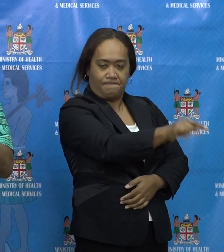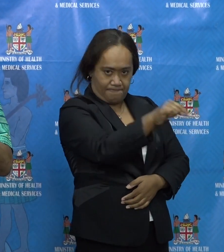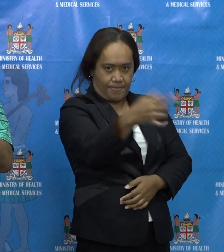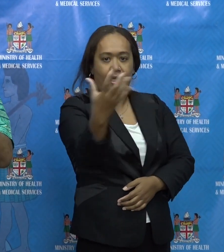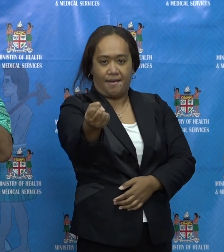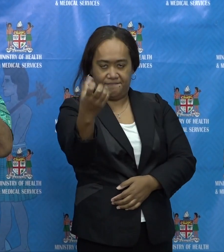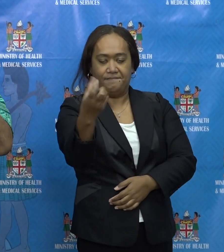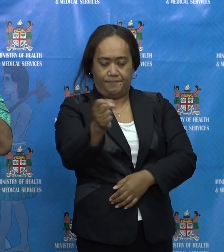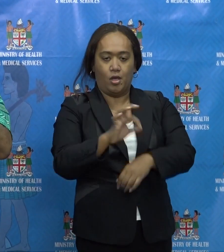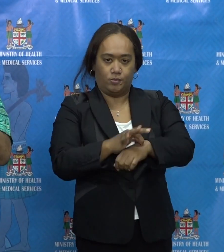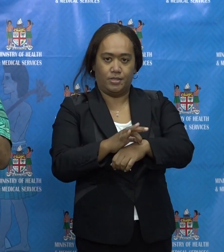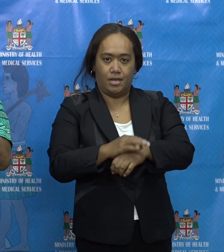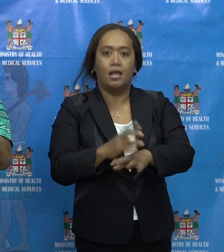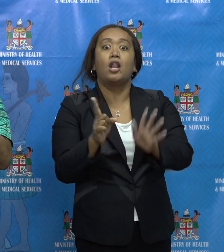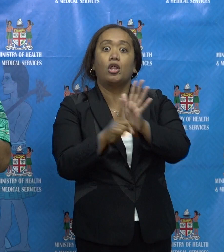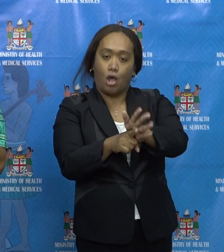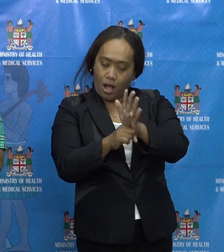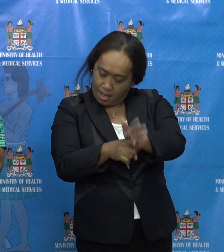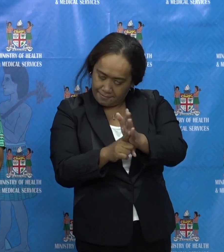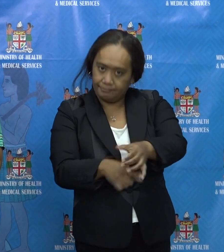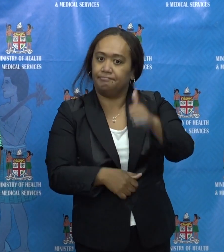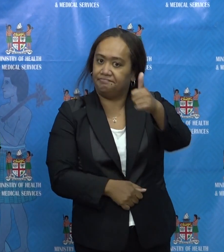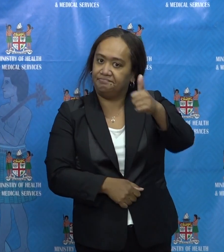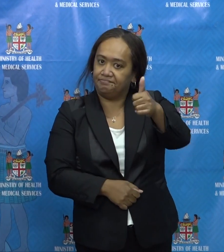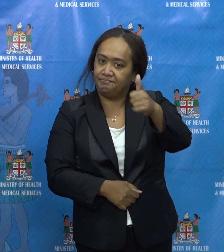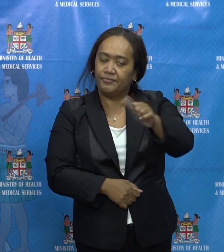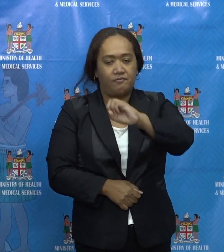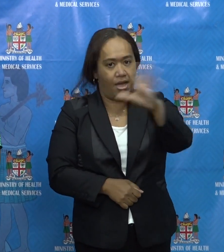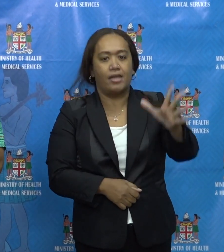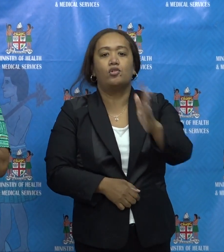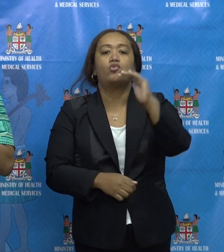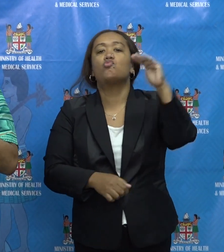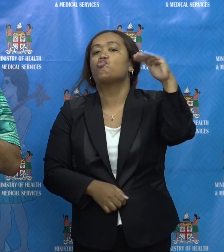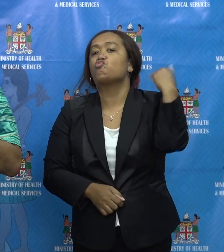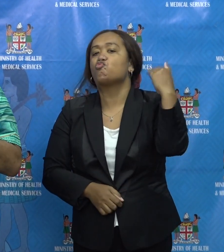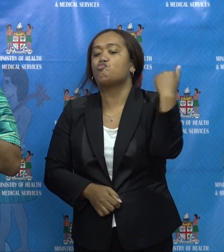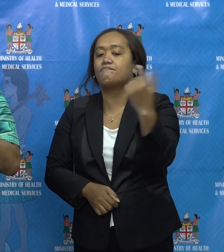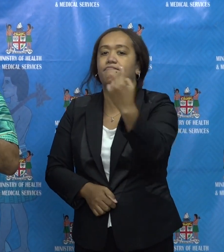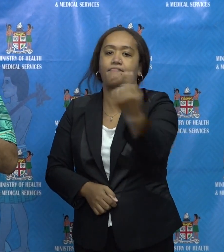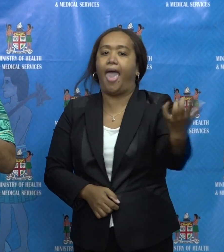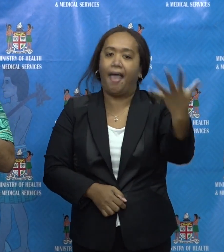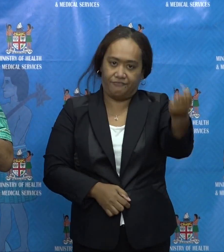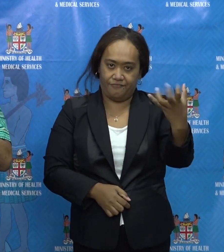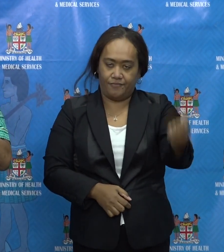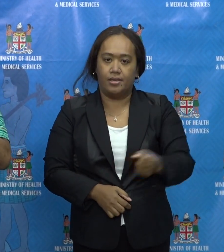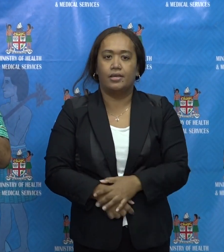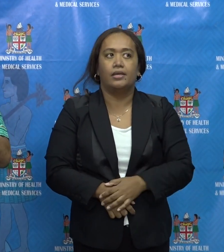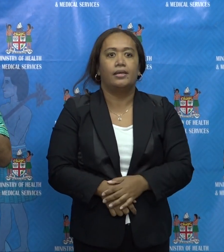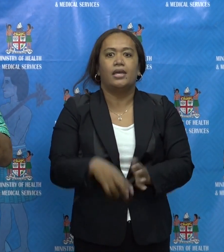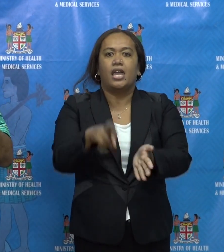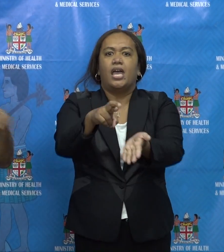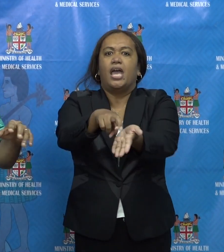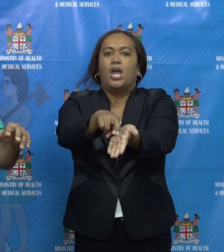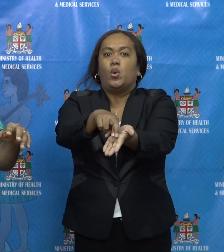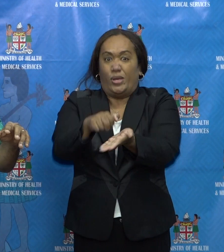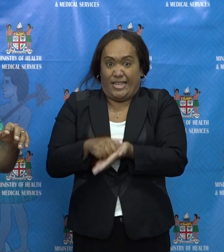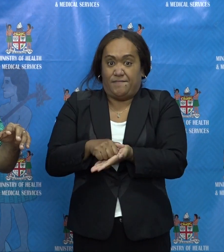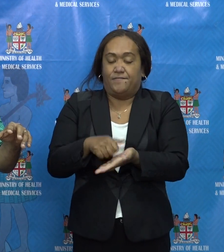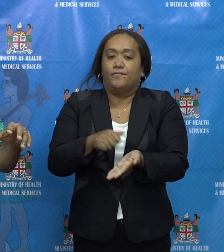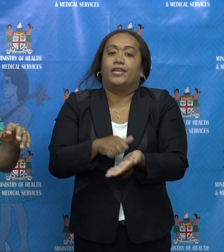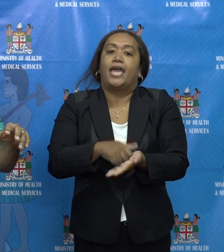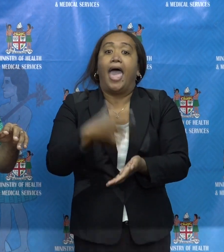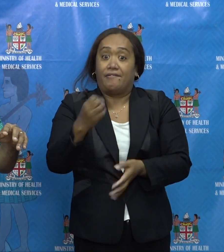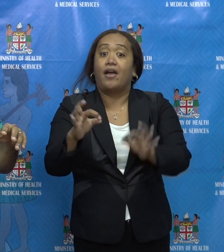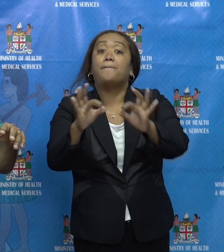state at Lautoka Hospital, and we have created reserve capacity in Bar Hospital